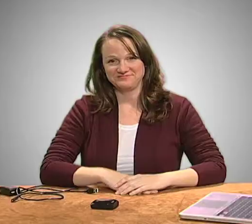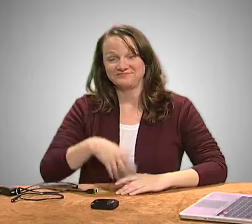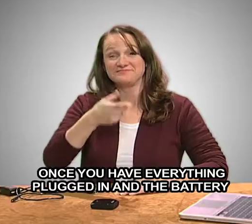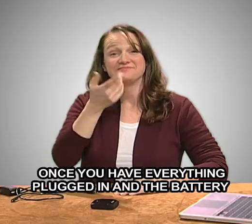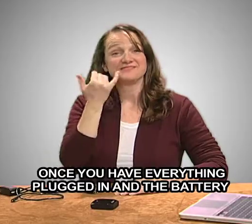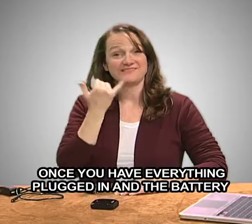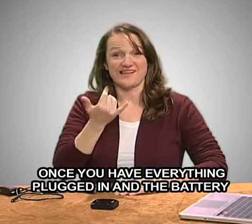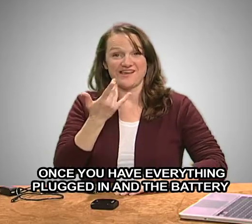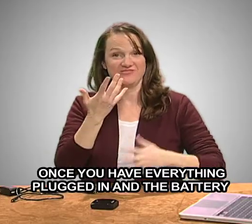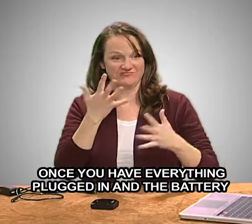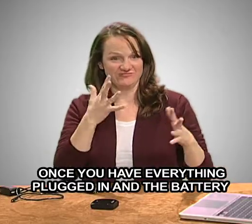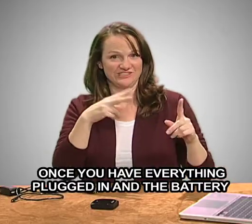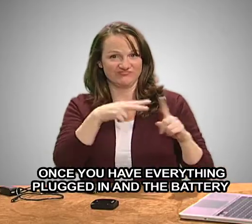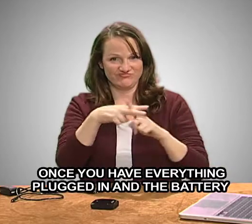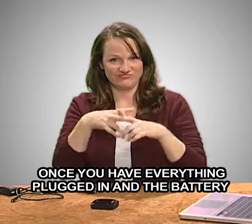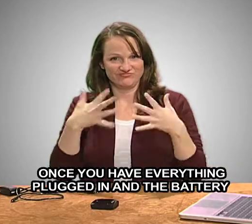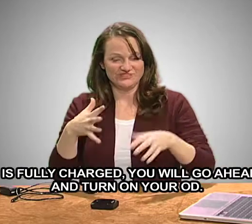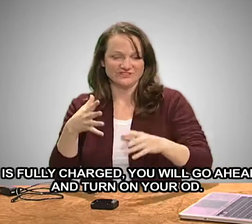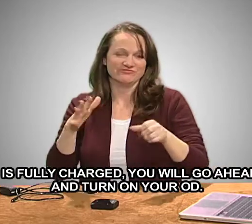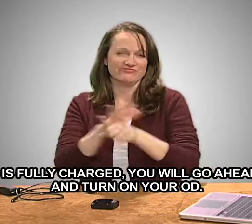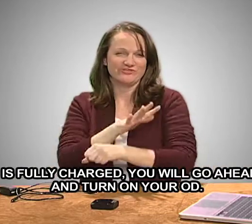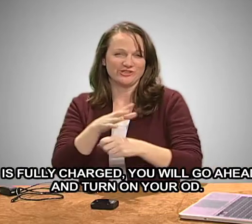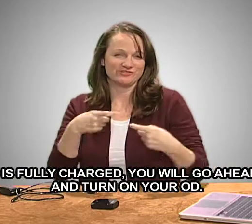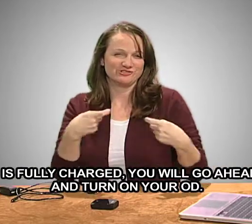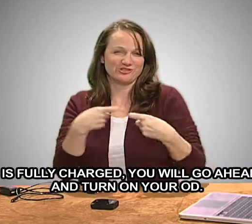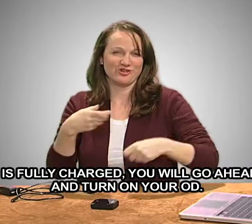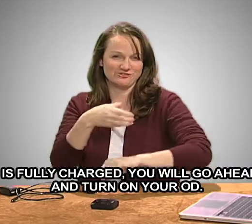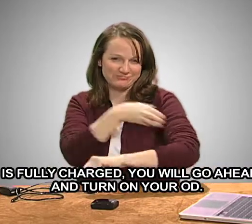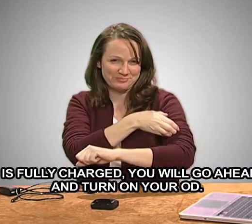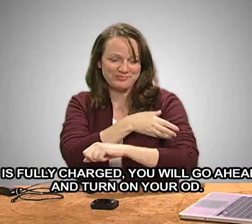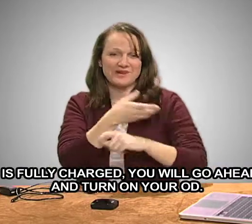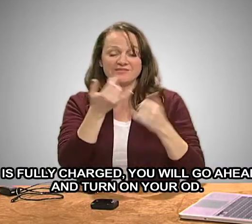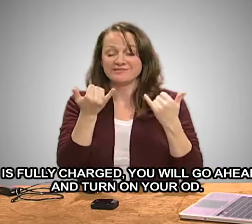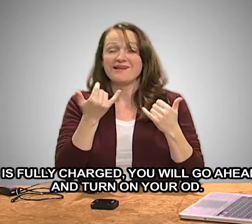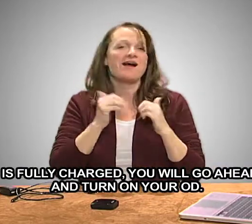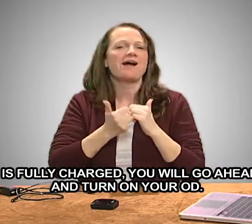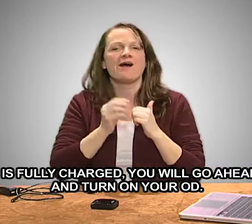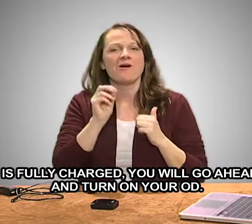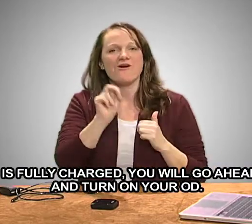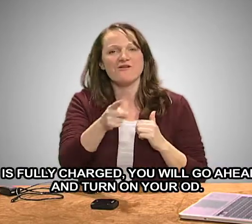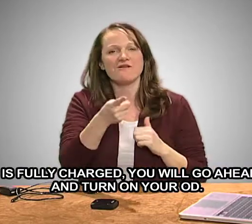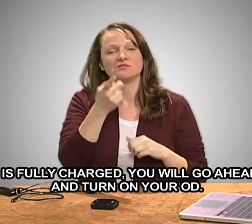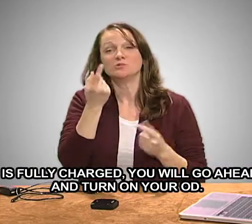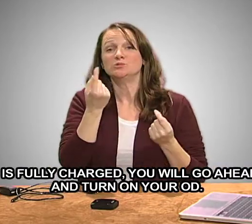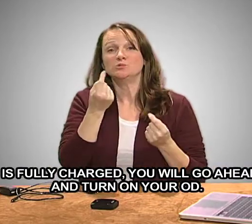Once you have everything plugged in and the battery is fully charged, you will go ahead and turn on your OD.